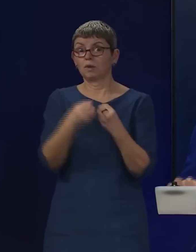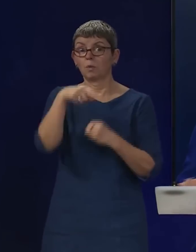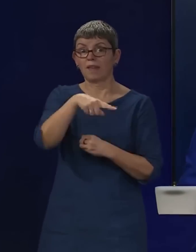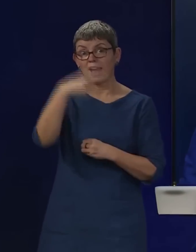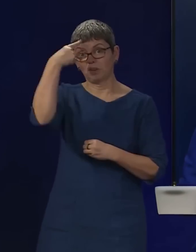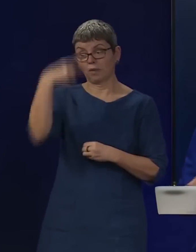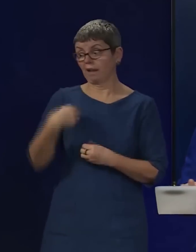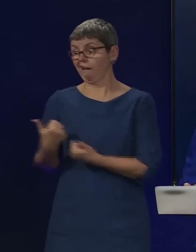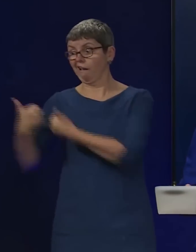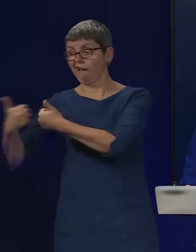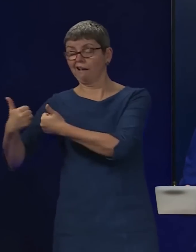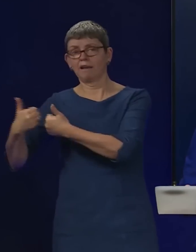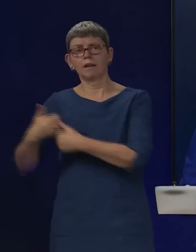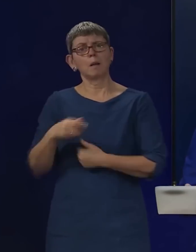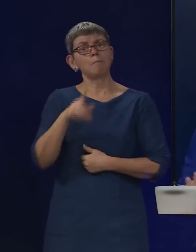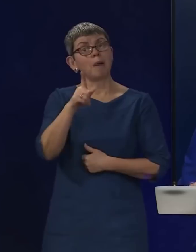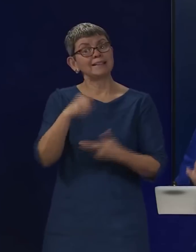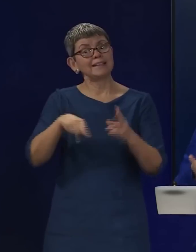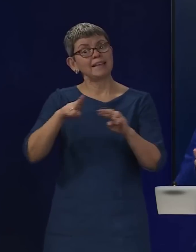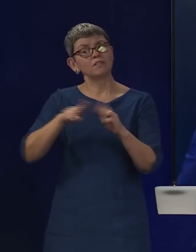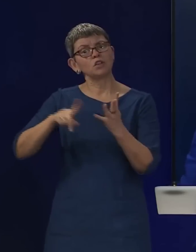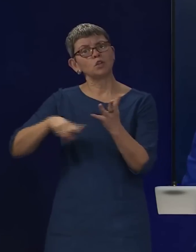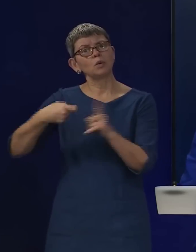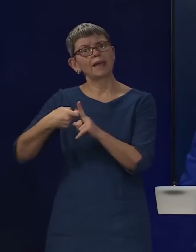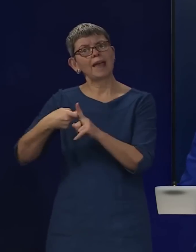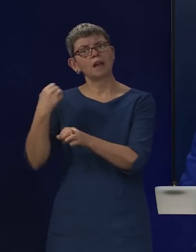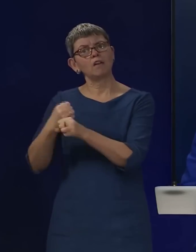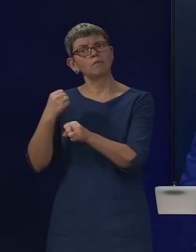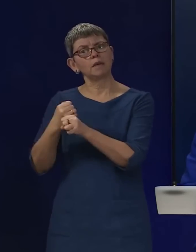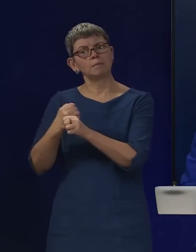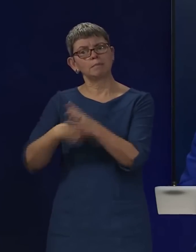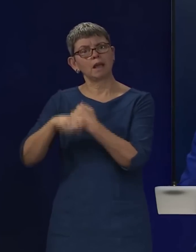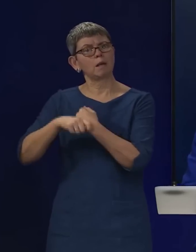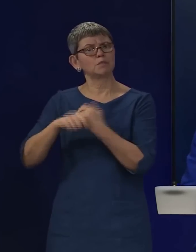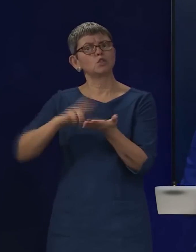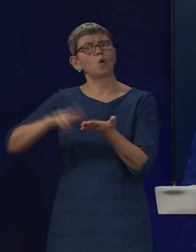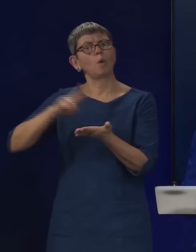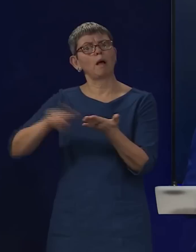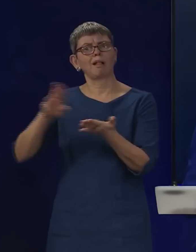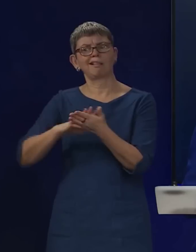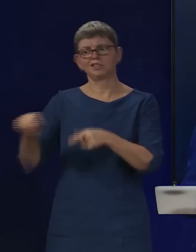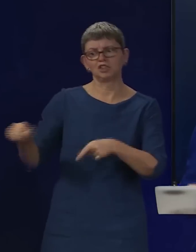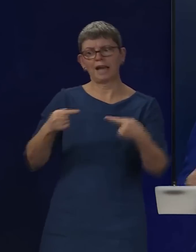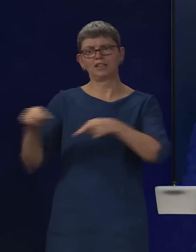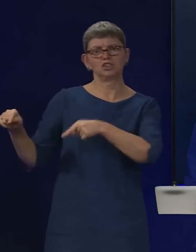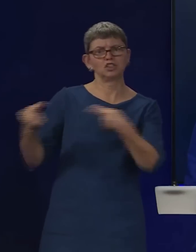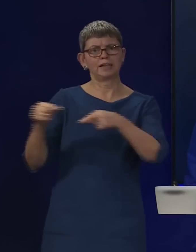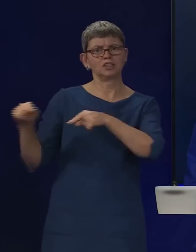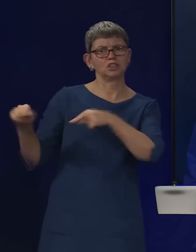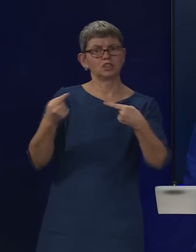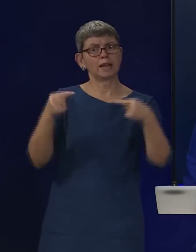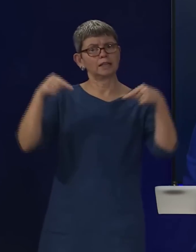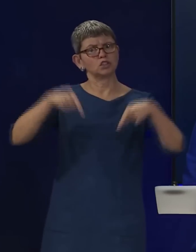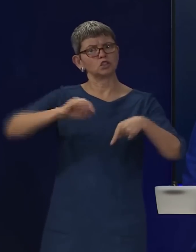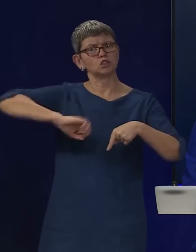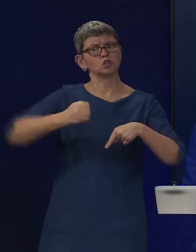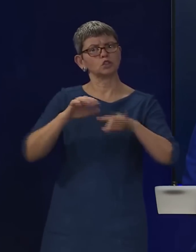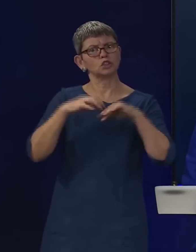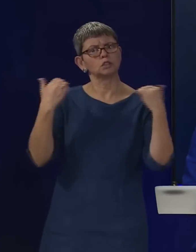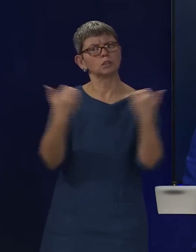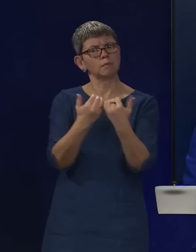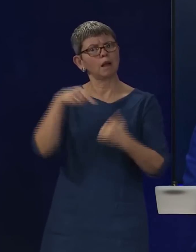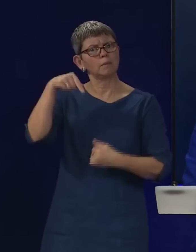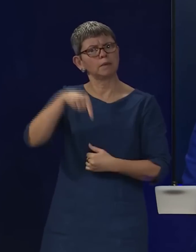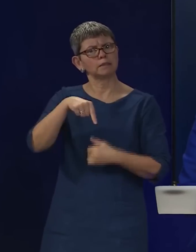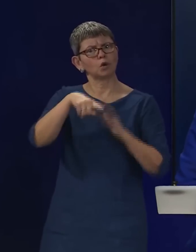able to normalise action to block legislation democratically passed by the Scottish Parliament within our areas of competence